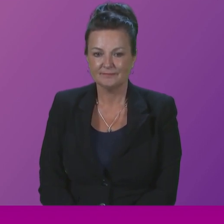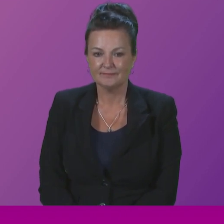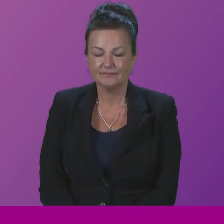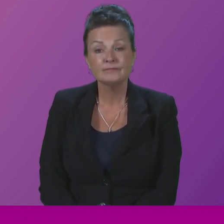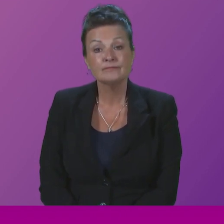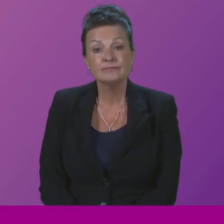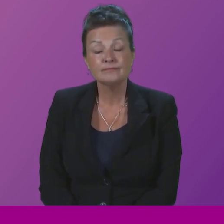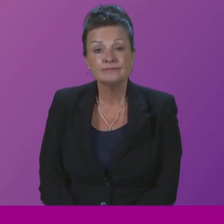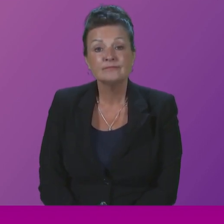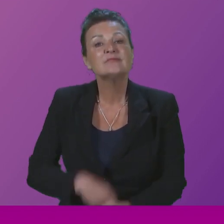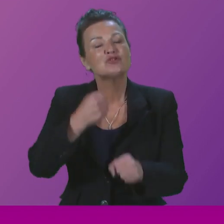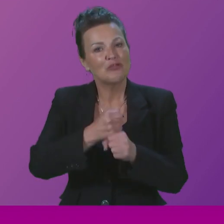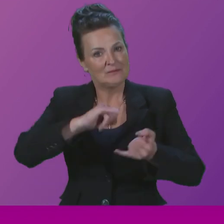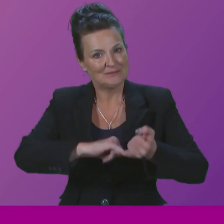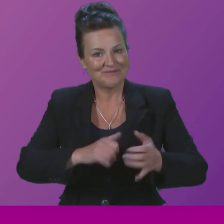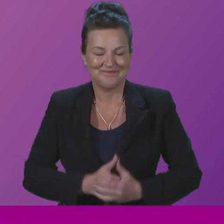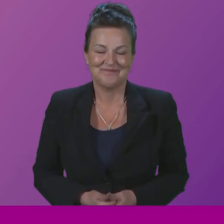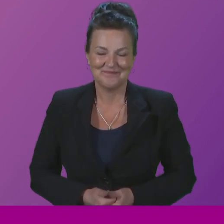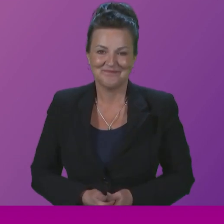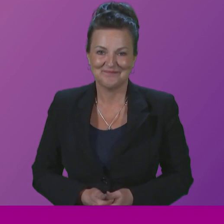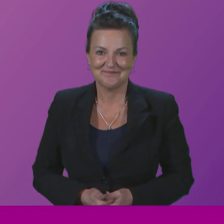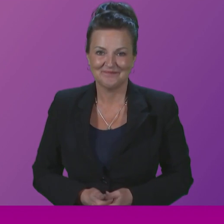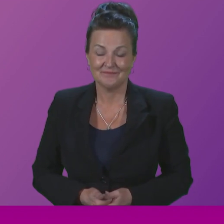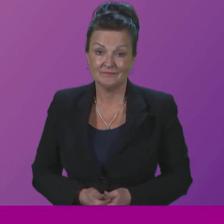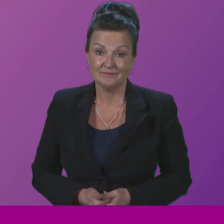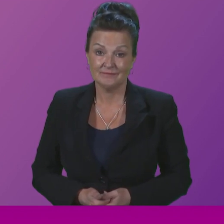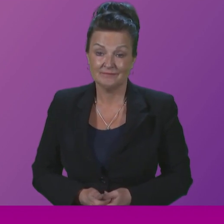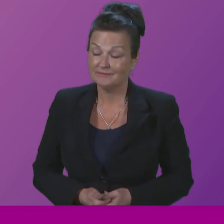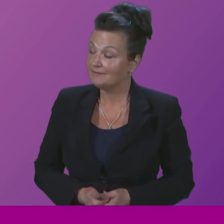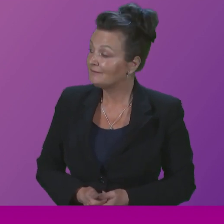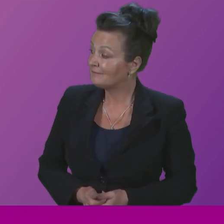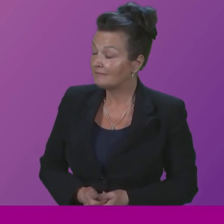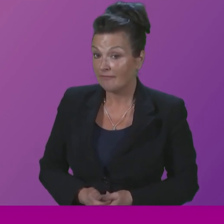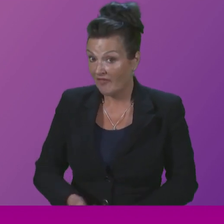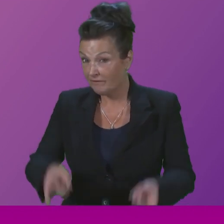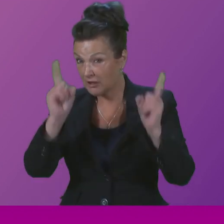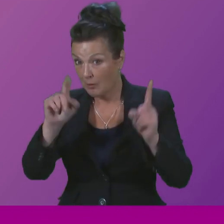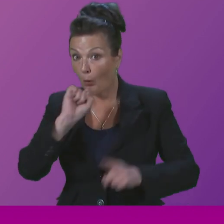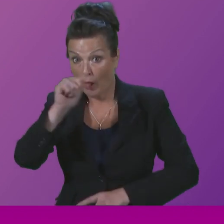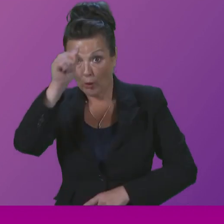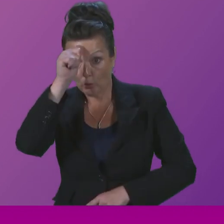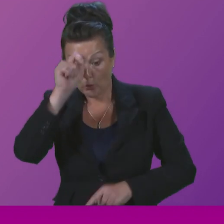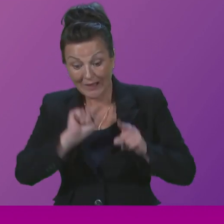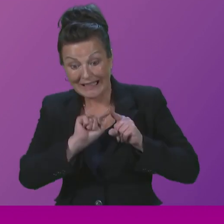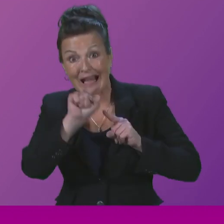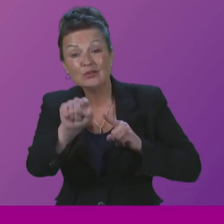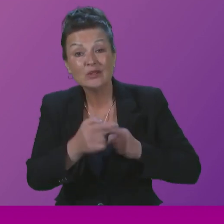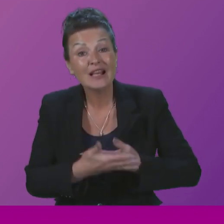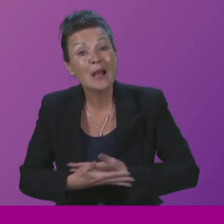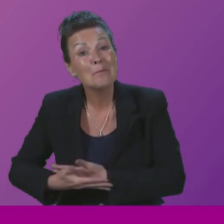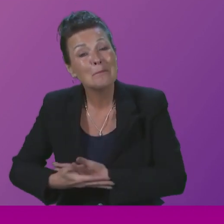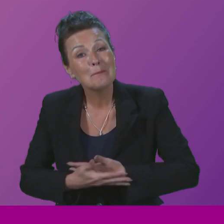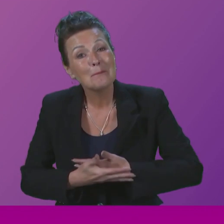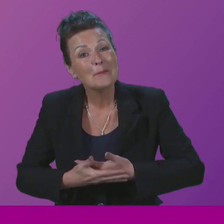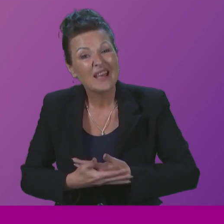Graeme Simpson. Thank you. The First Minister will know that next week is Baby Loss Awareness